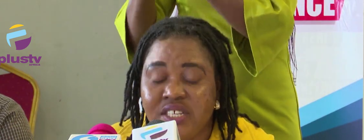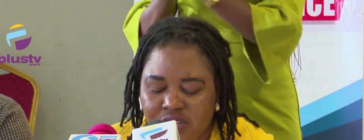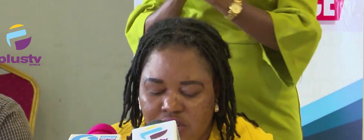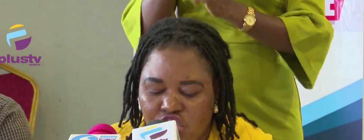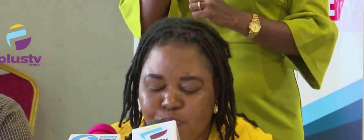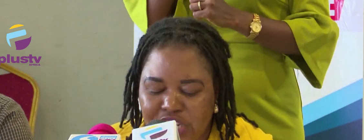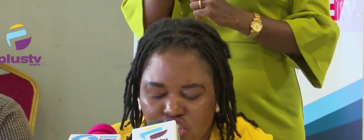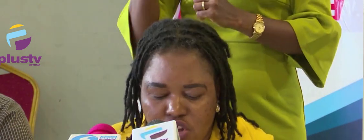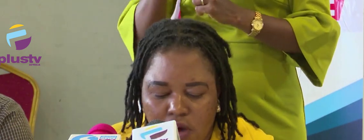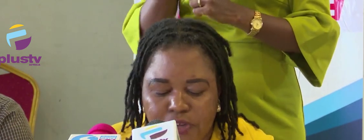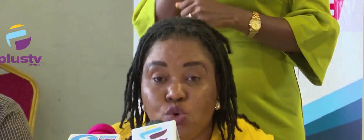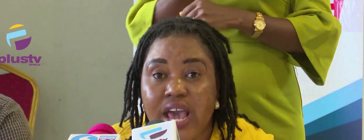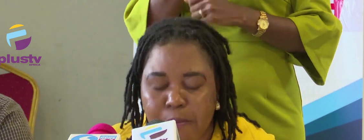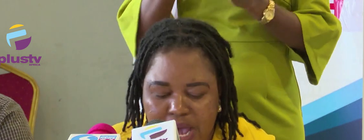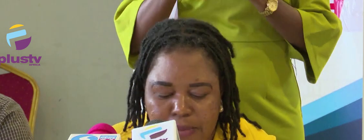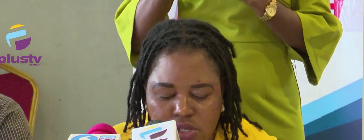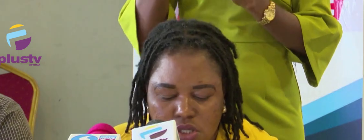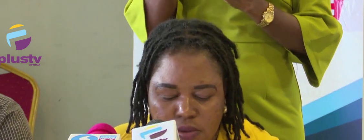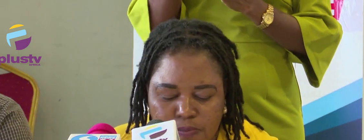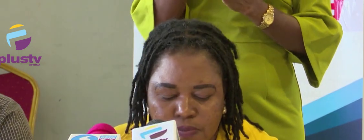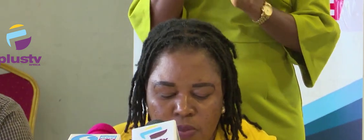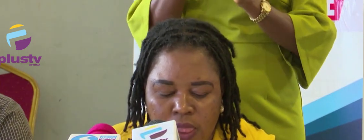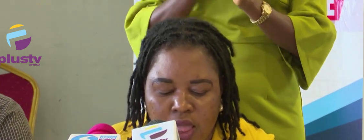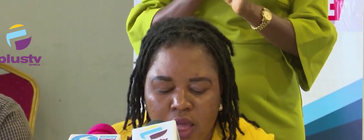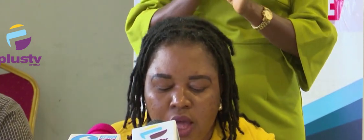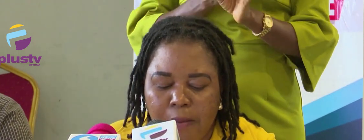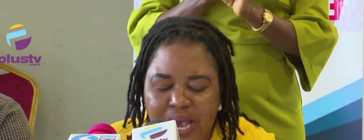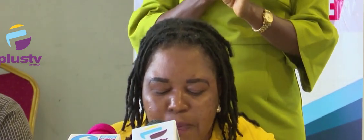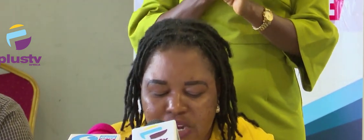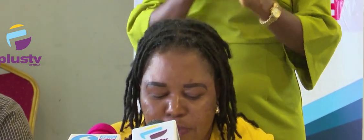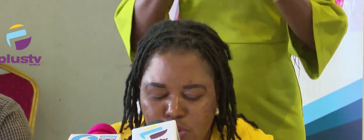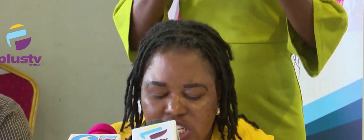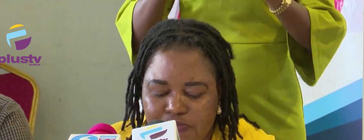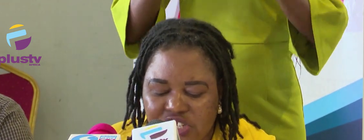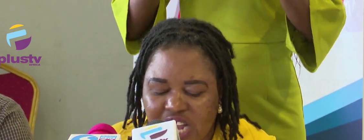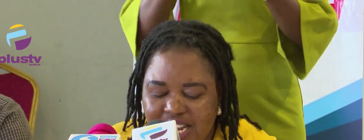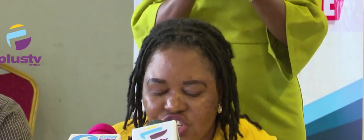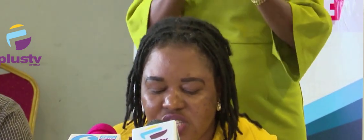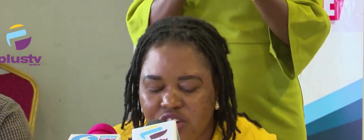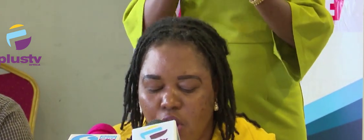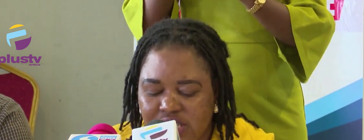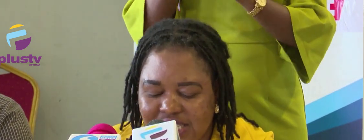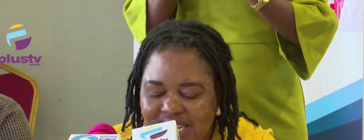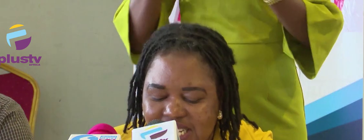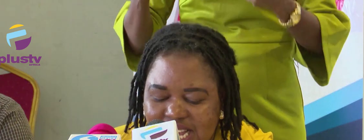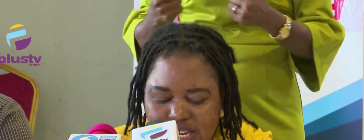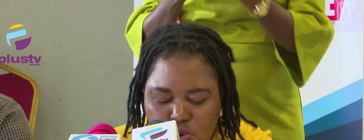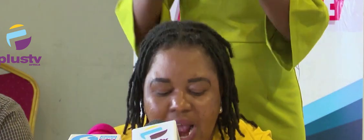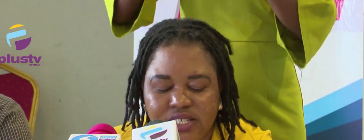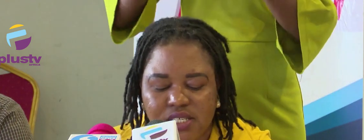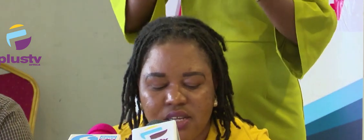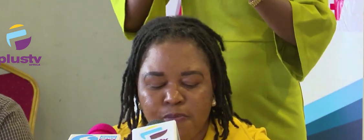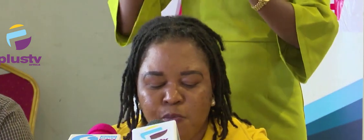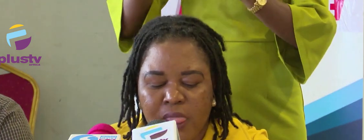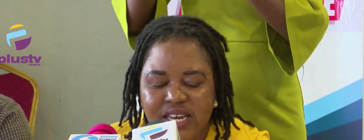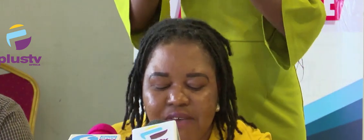hearing, speech, or visual impairments. Many PWDs face challenges in understanding their legal